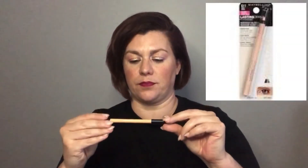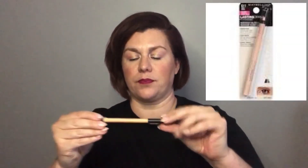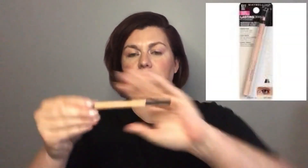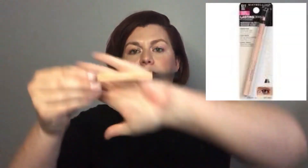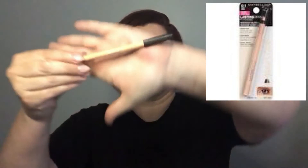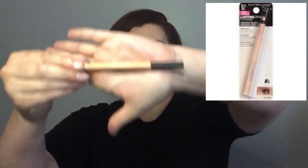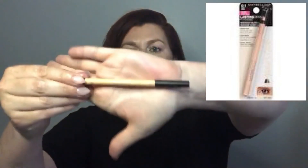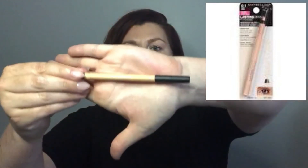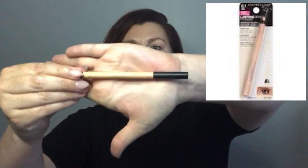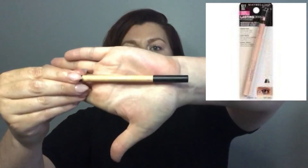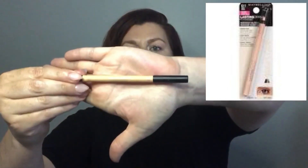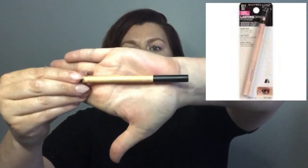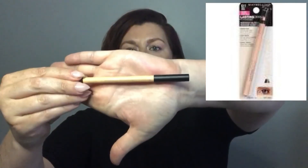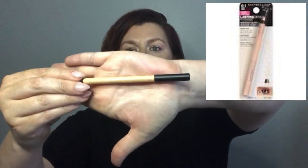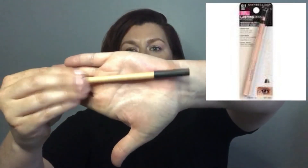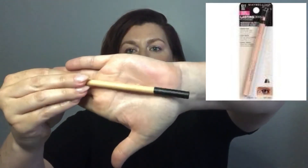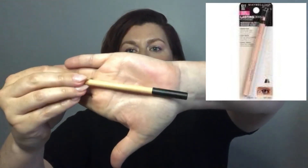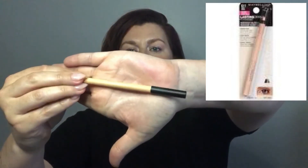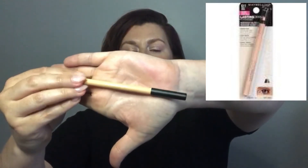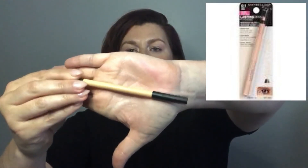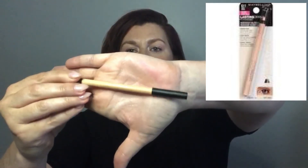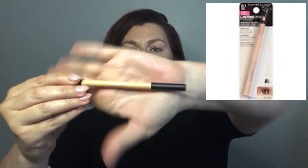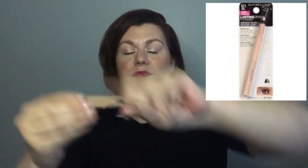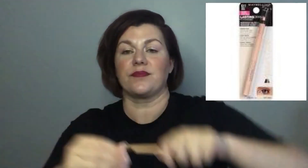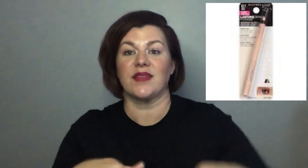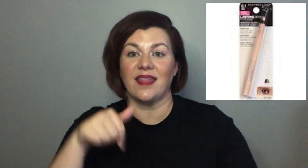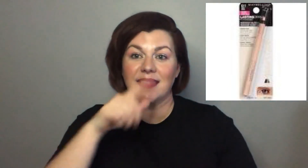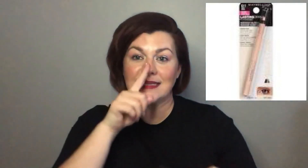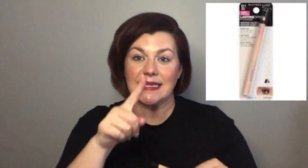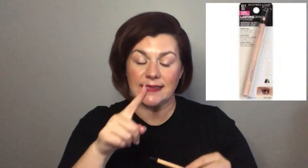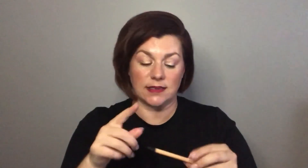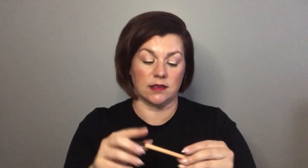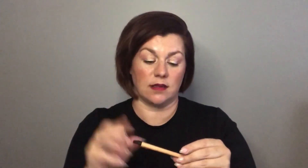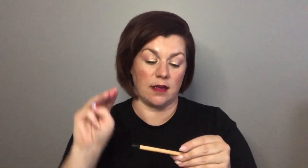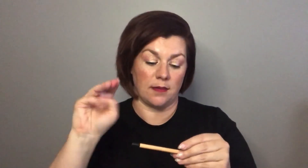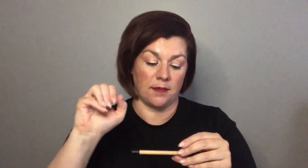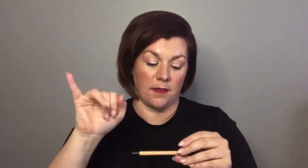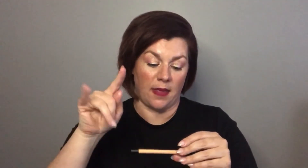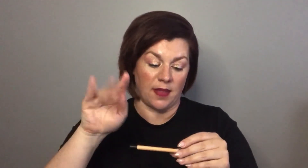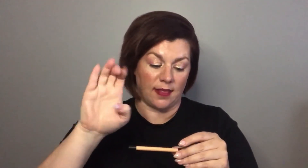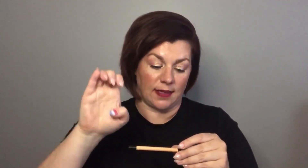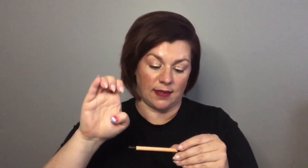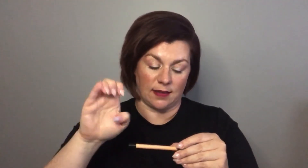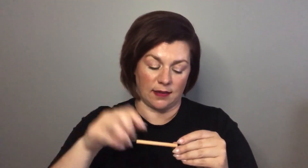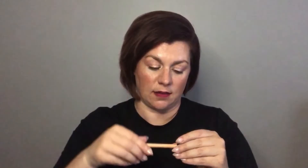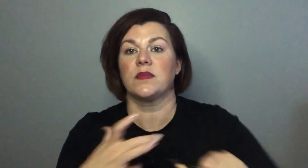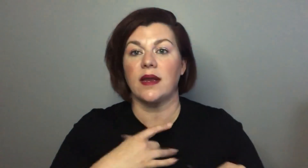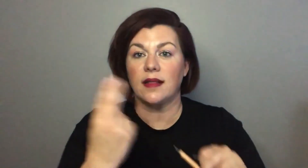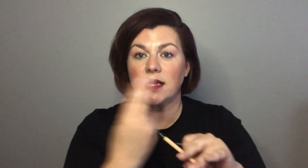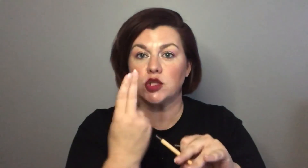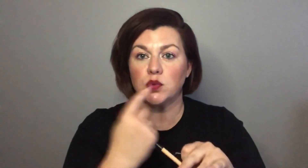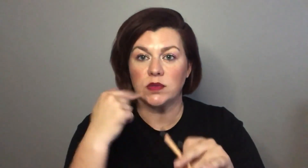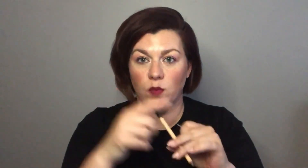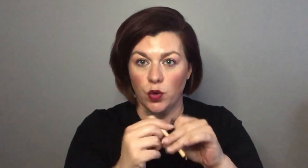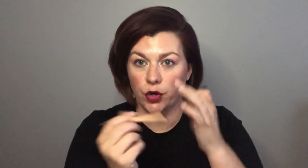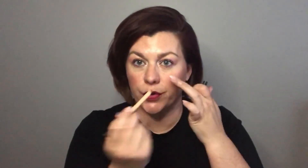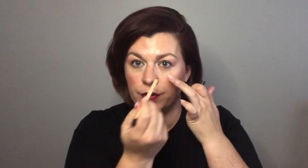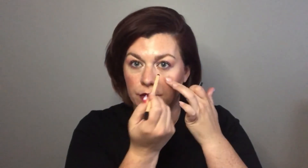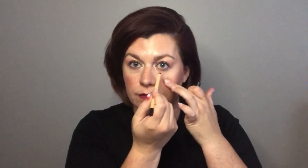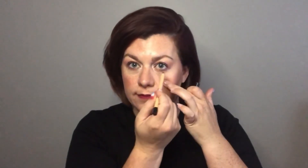and that is this eyeliner and this is from Maybelline and